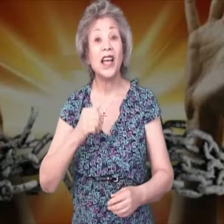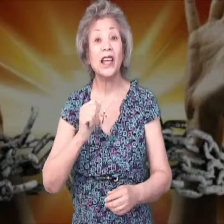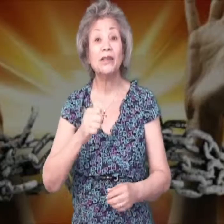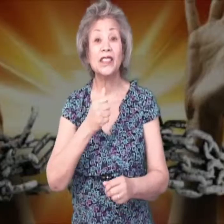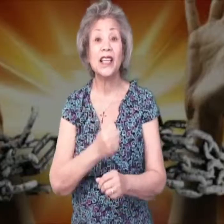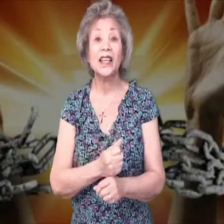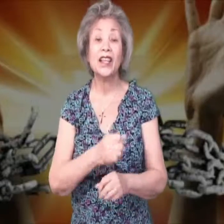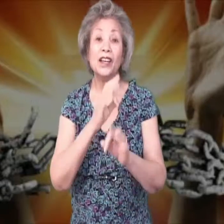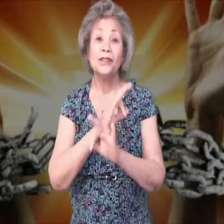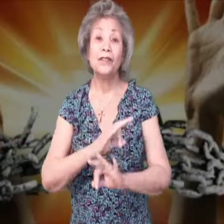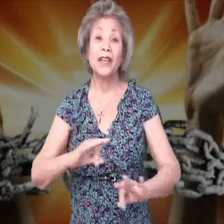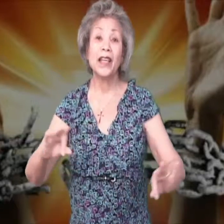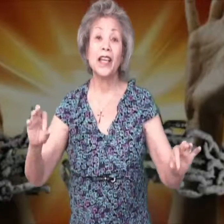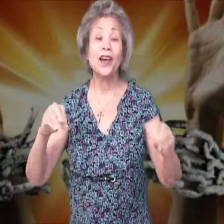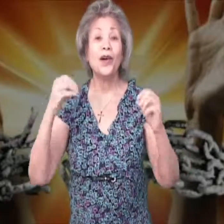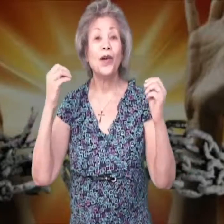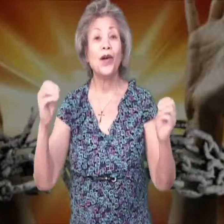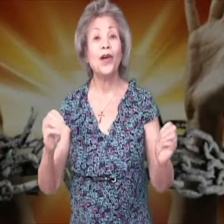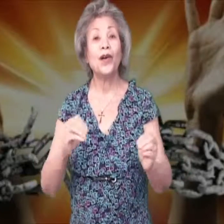am set free, oh.